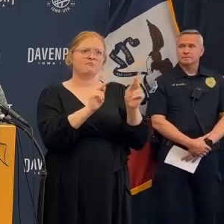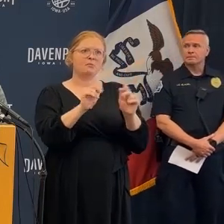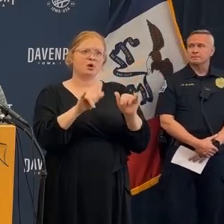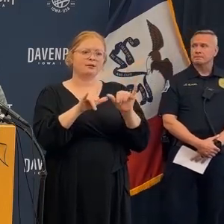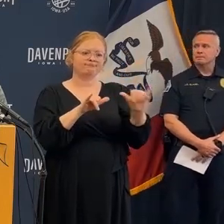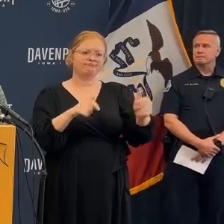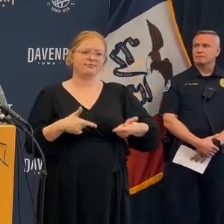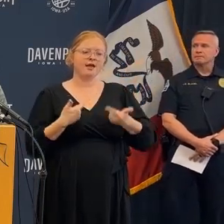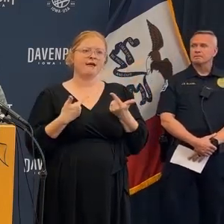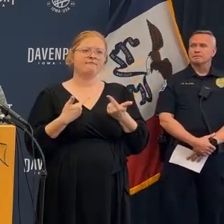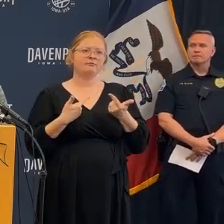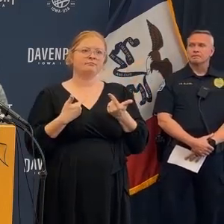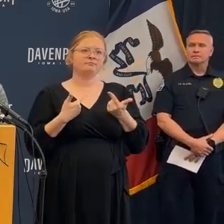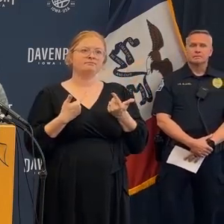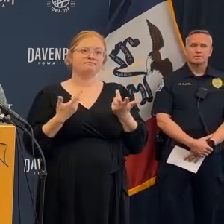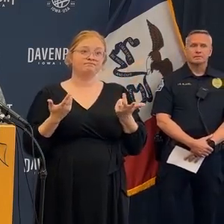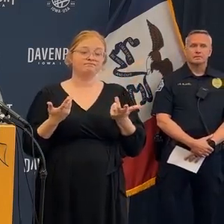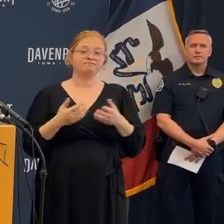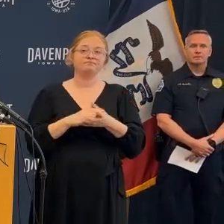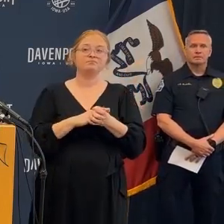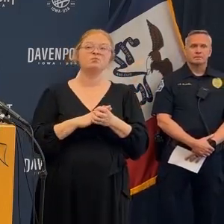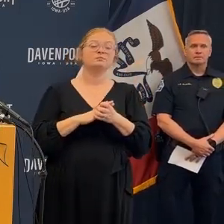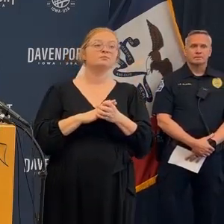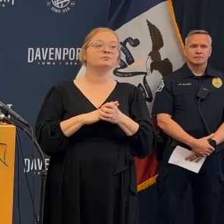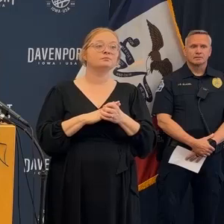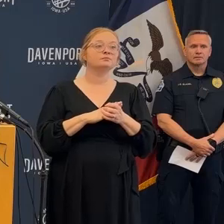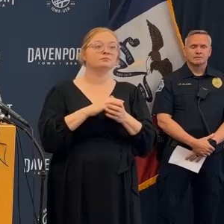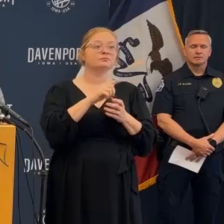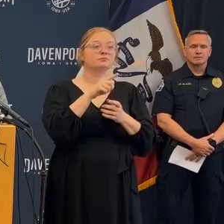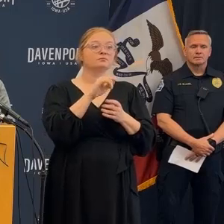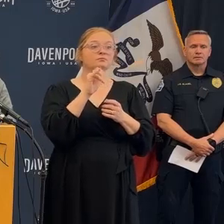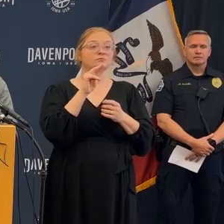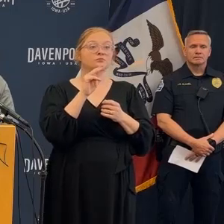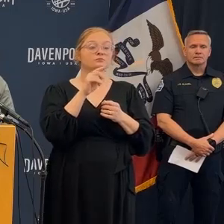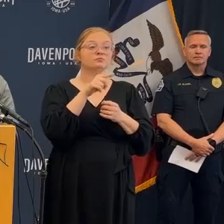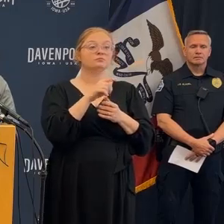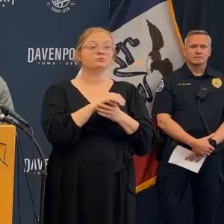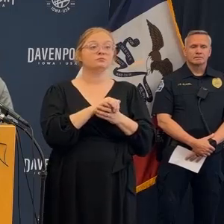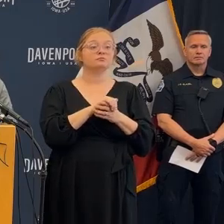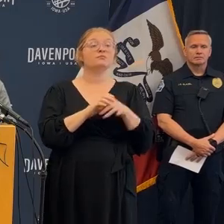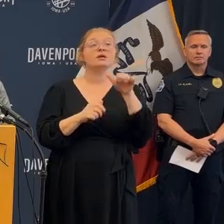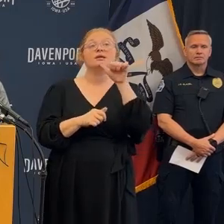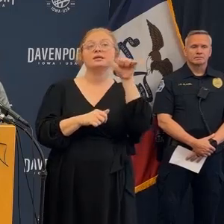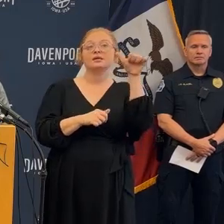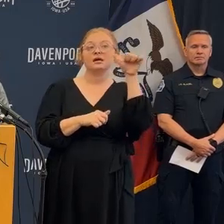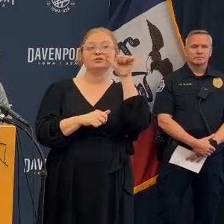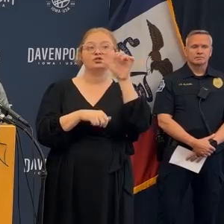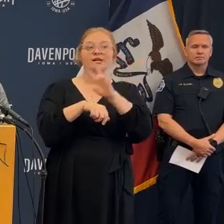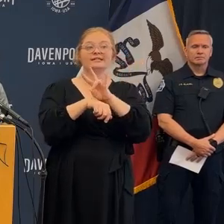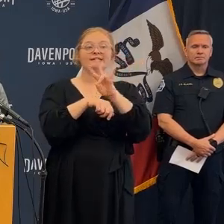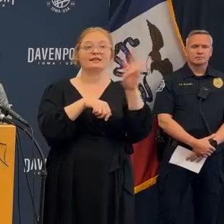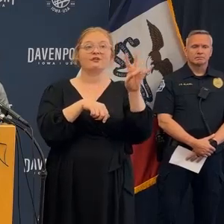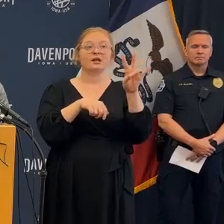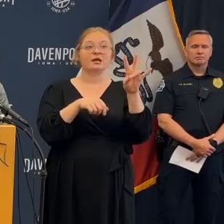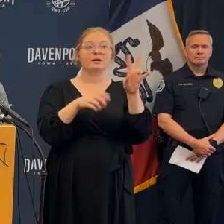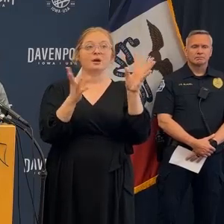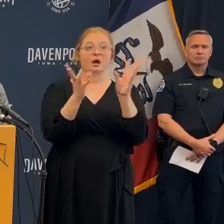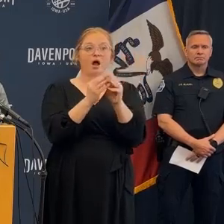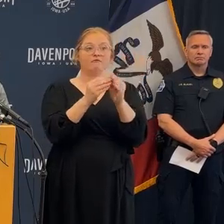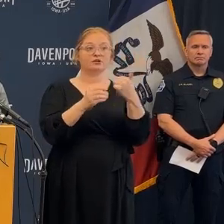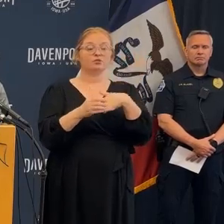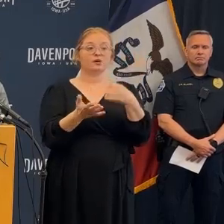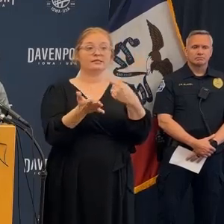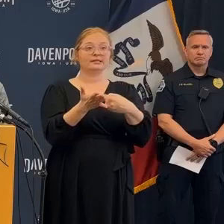building and they would be able to provide that report in order for us to make a determination to continue to occupy the building